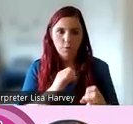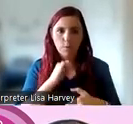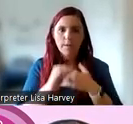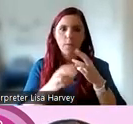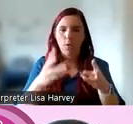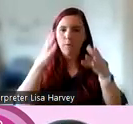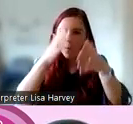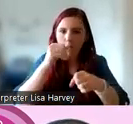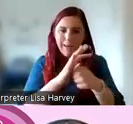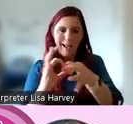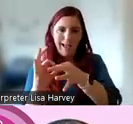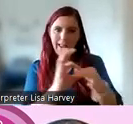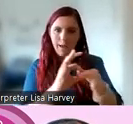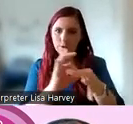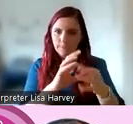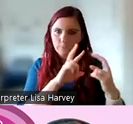on the collaborative research element.